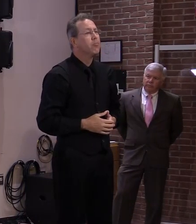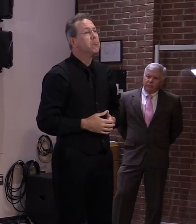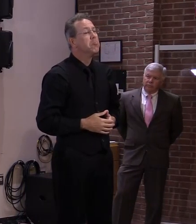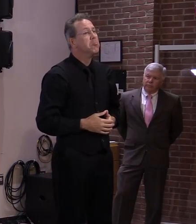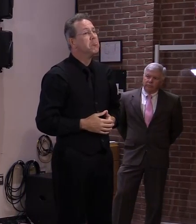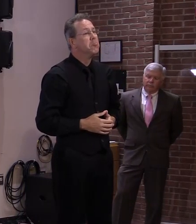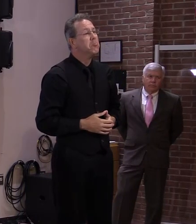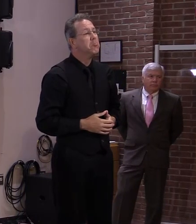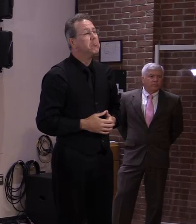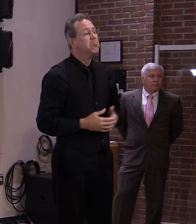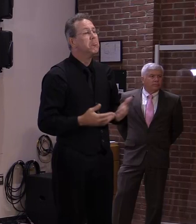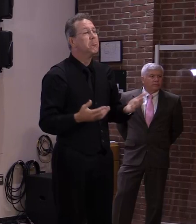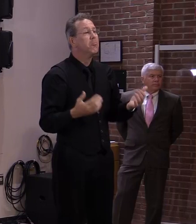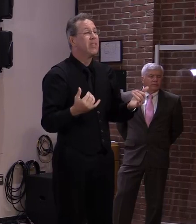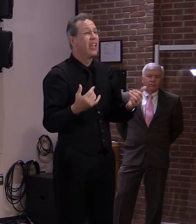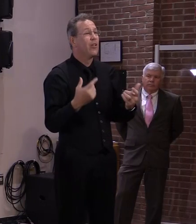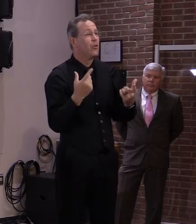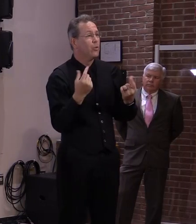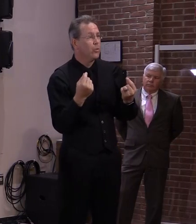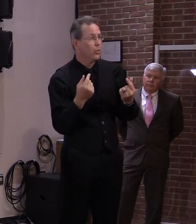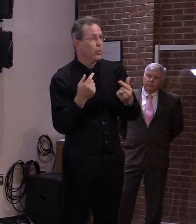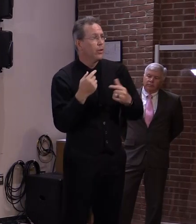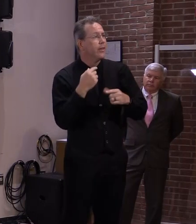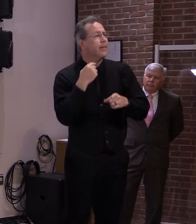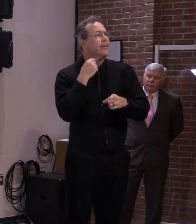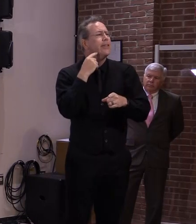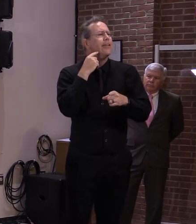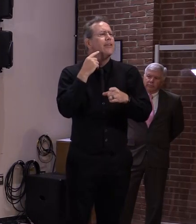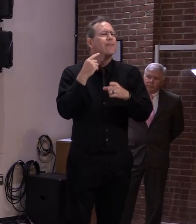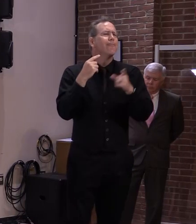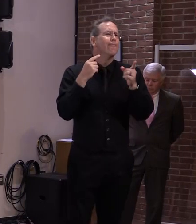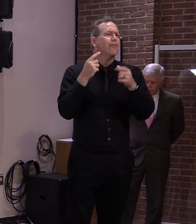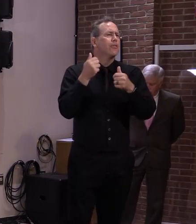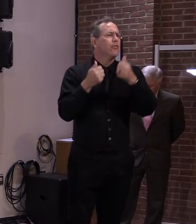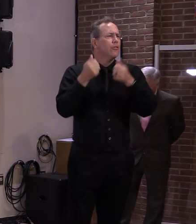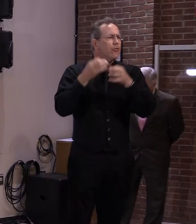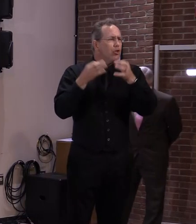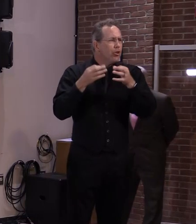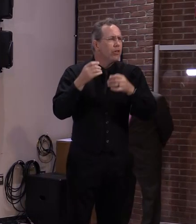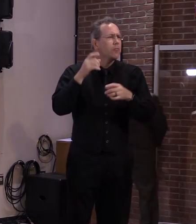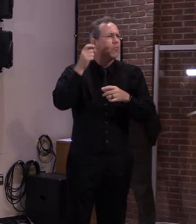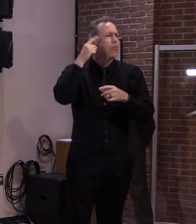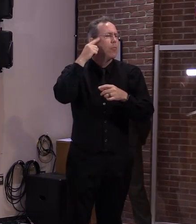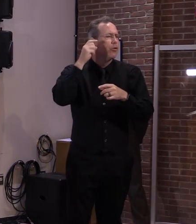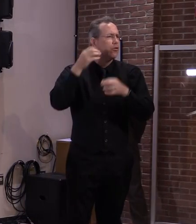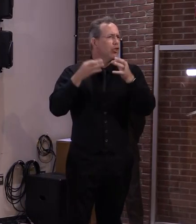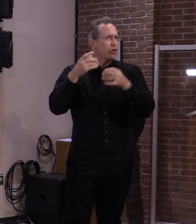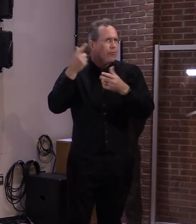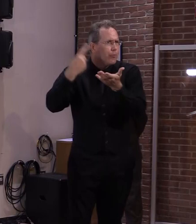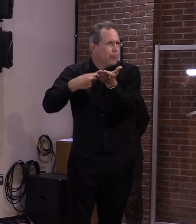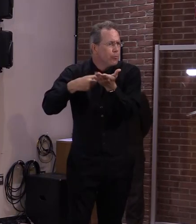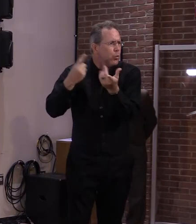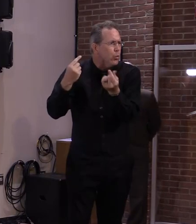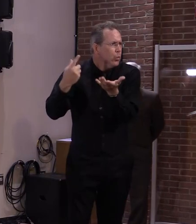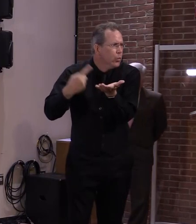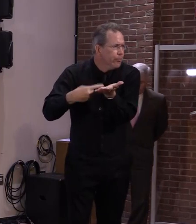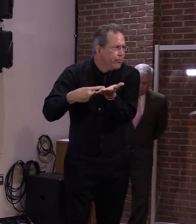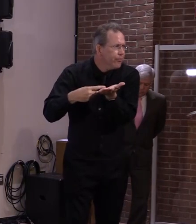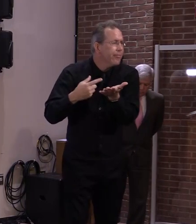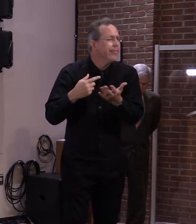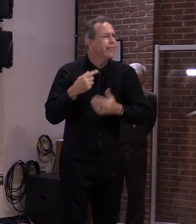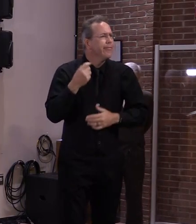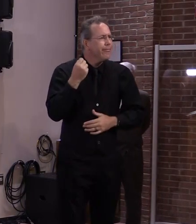to take over. So there continue to be protections in place. They will take each case